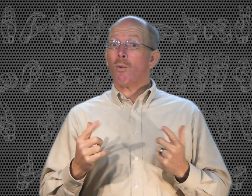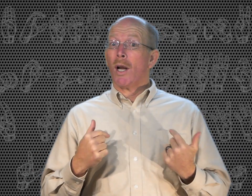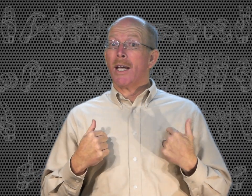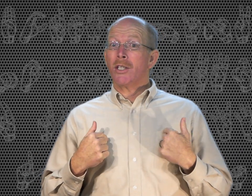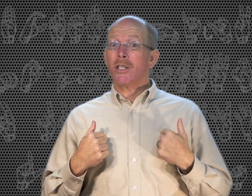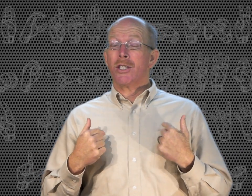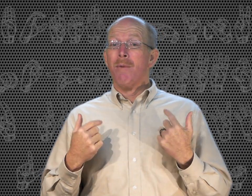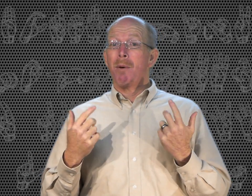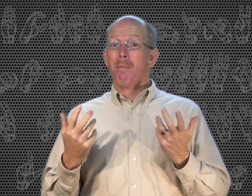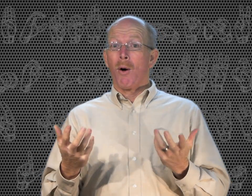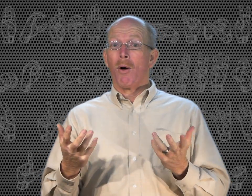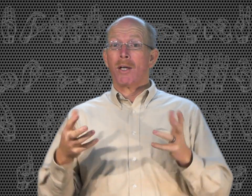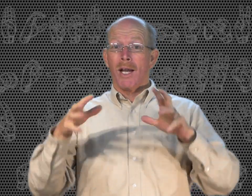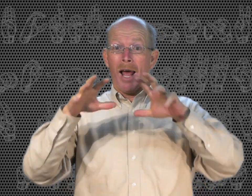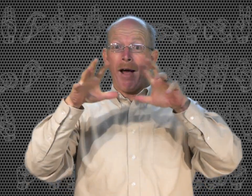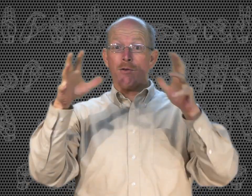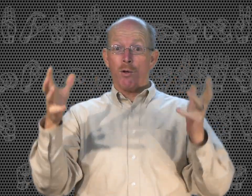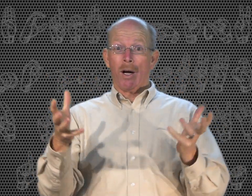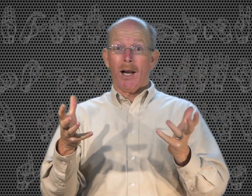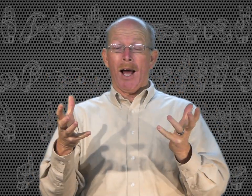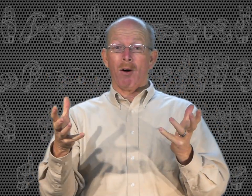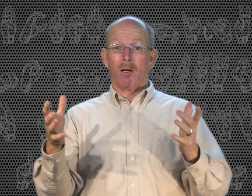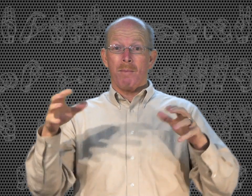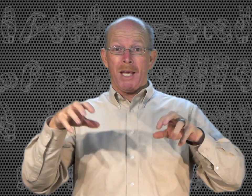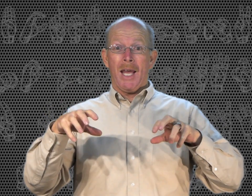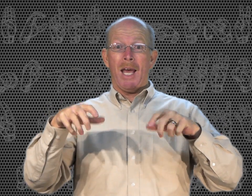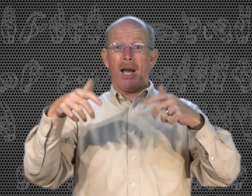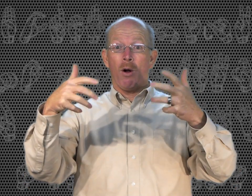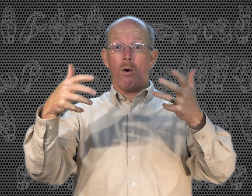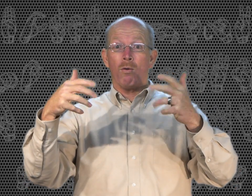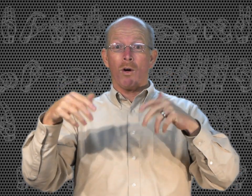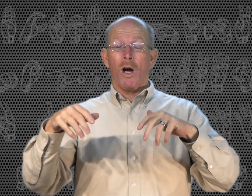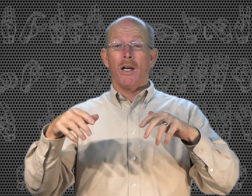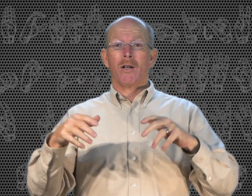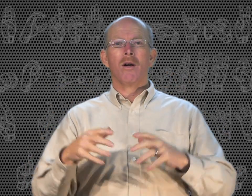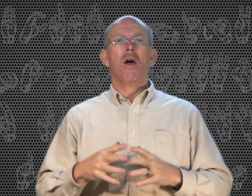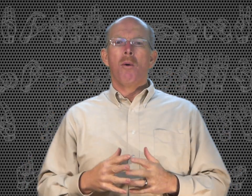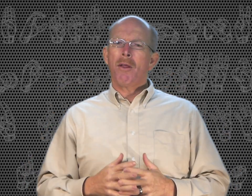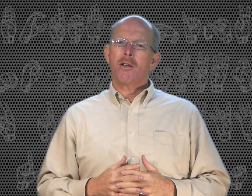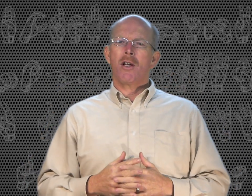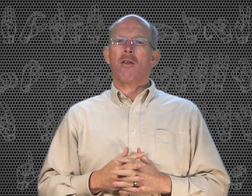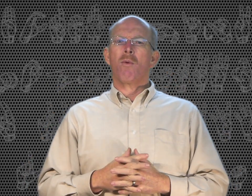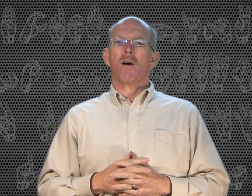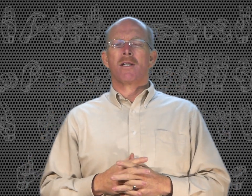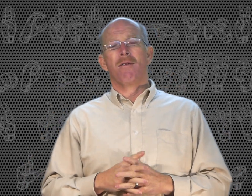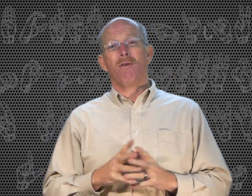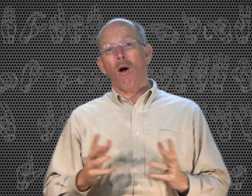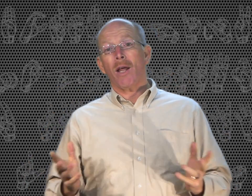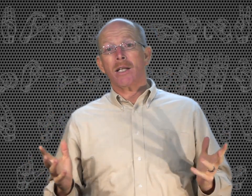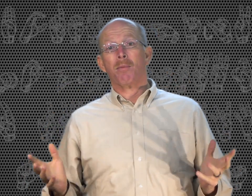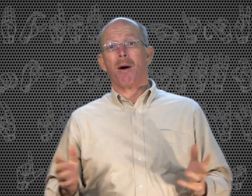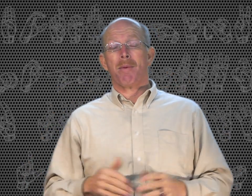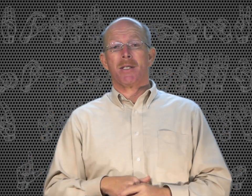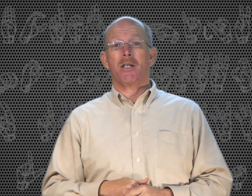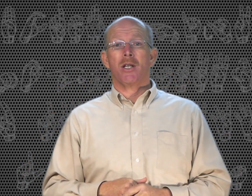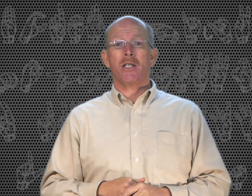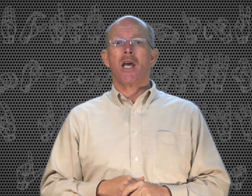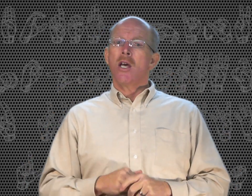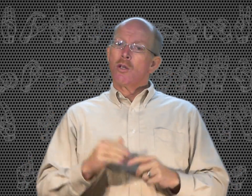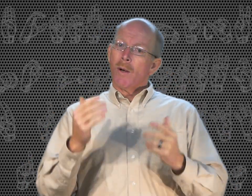relationship a bird can have to a cloud. It can be in, over, under, but there's other words that fall into prepositions. So